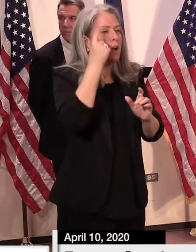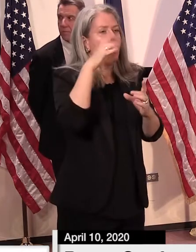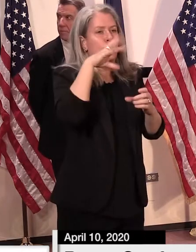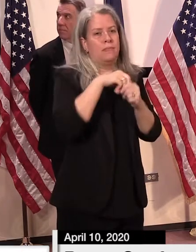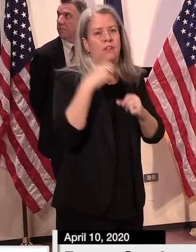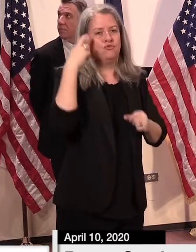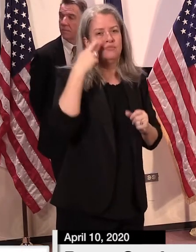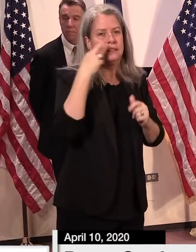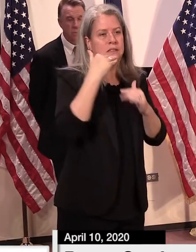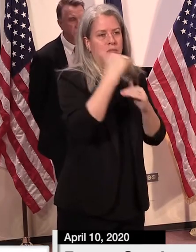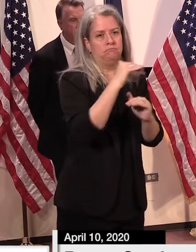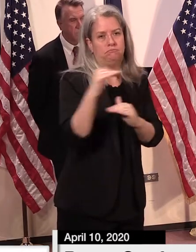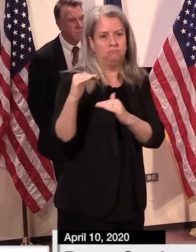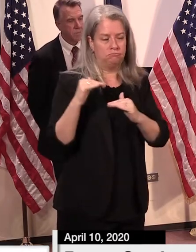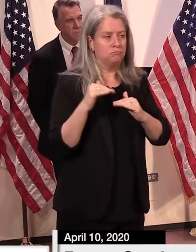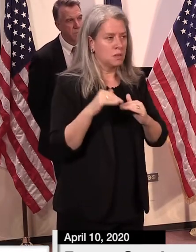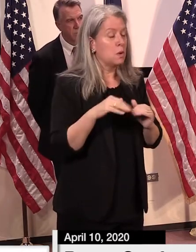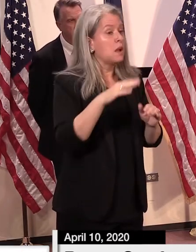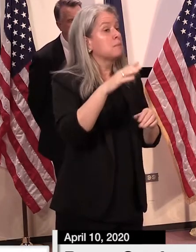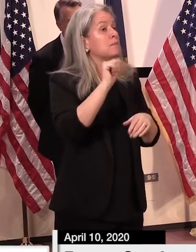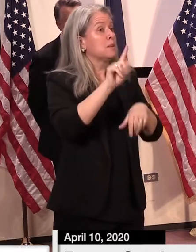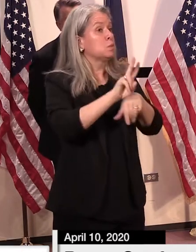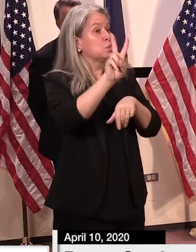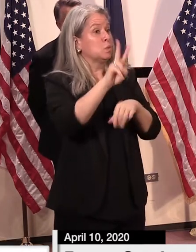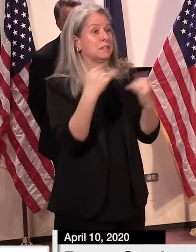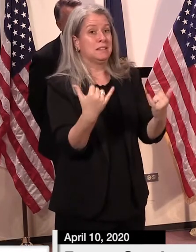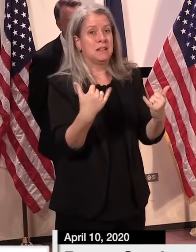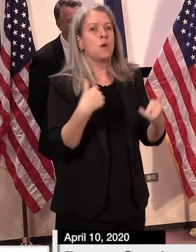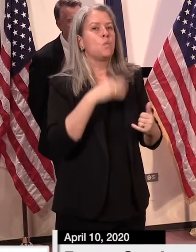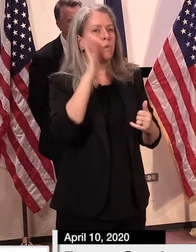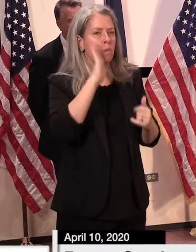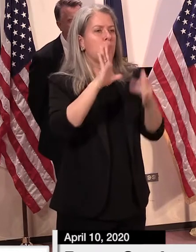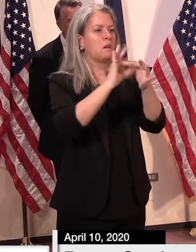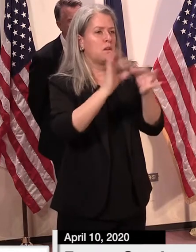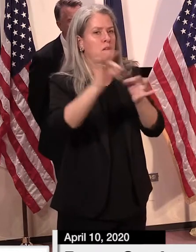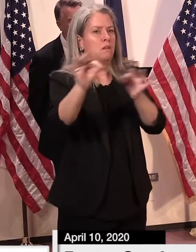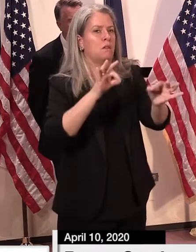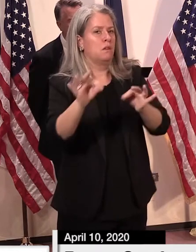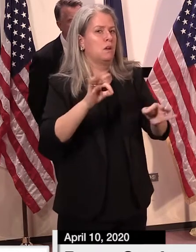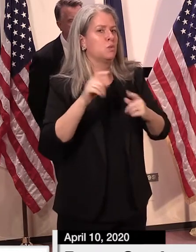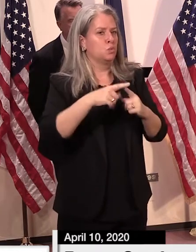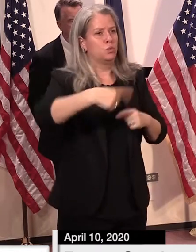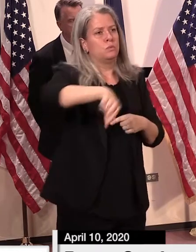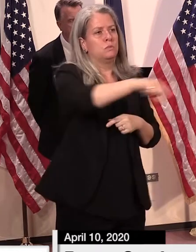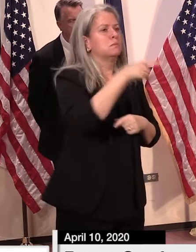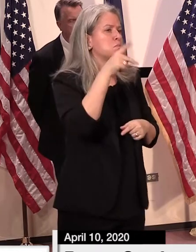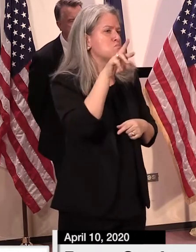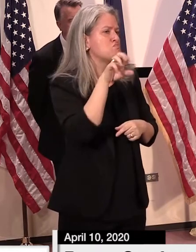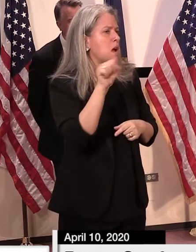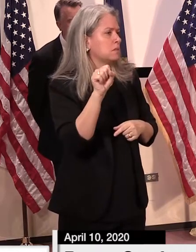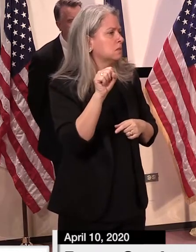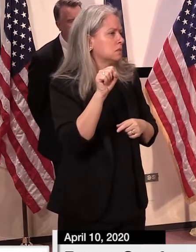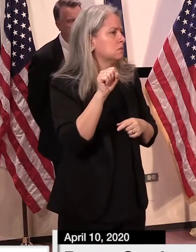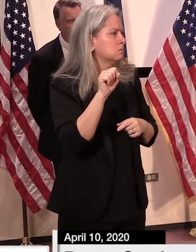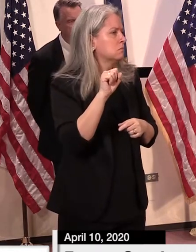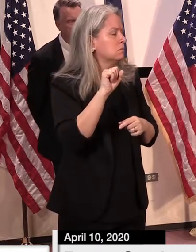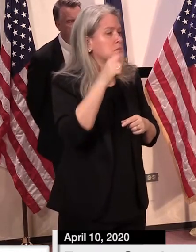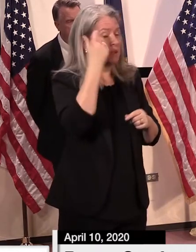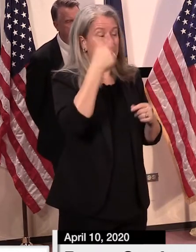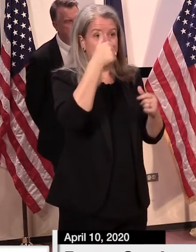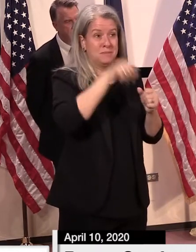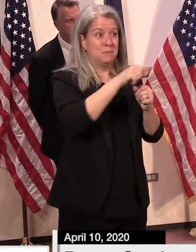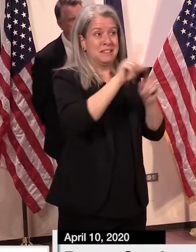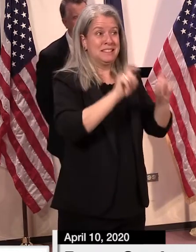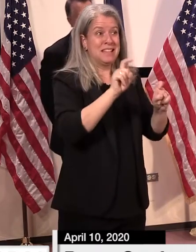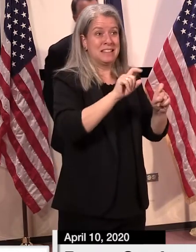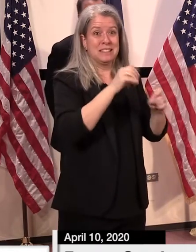the Department of Corrections will hold a press avail when we get any updates on numbers from the second round